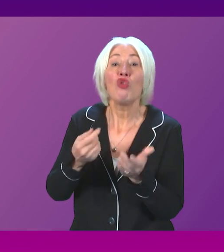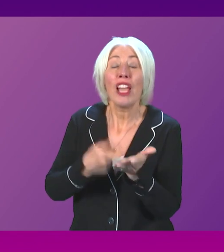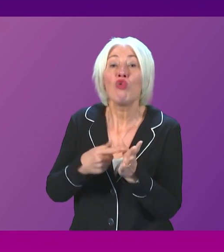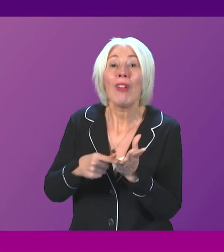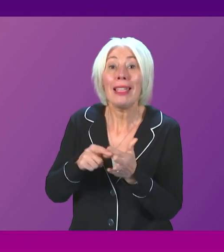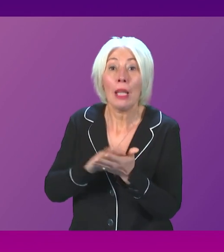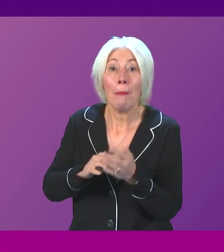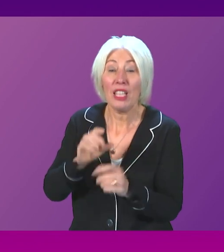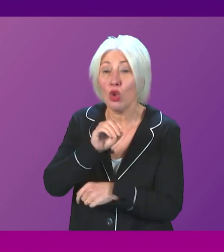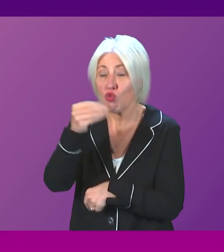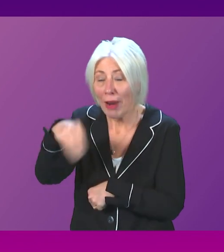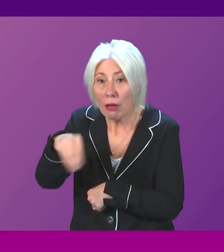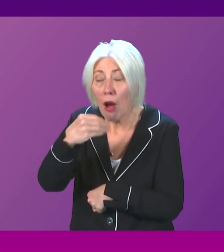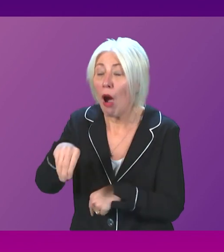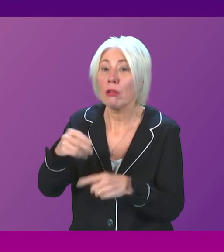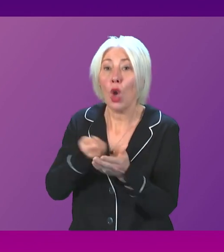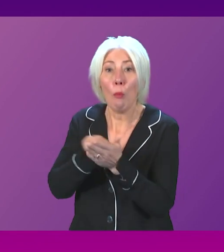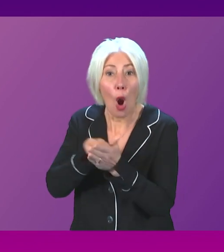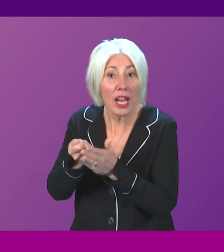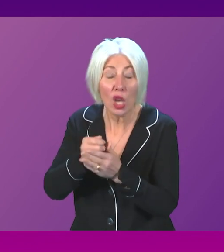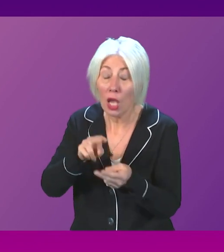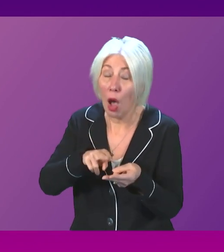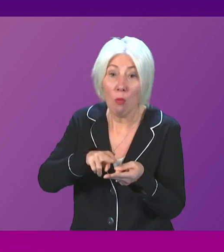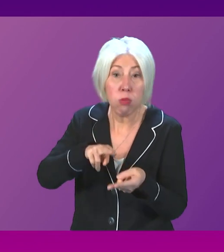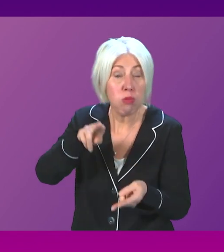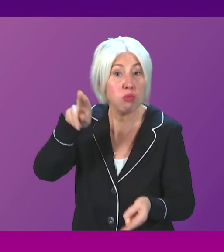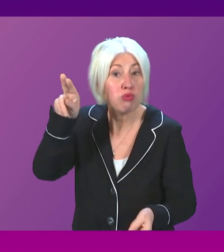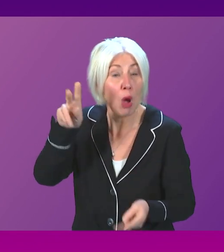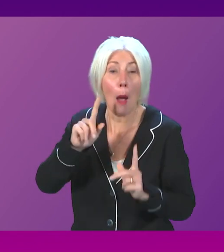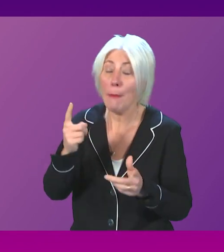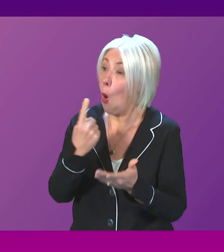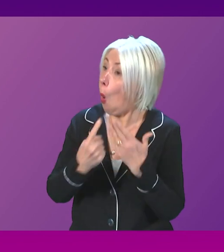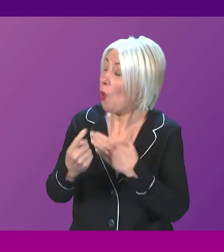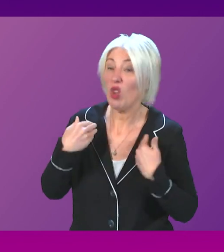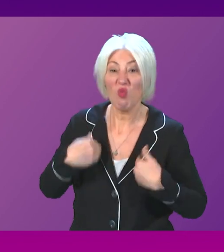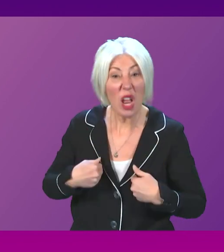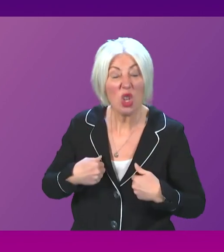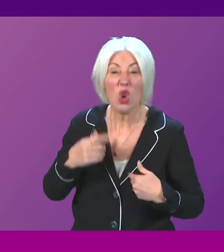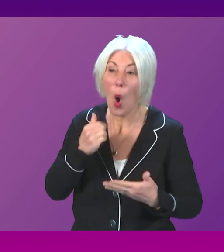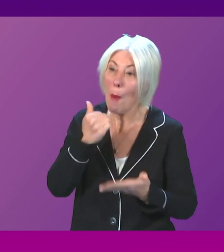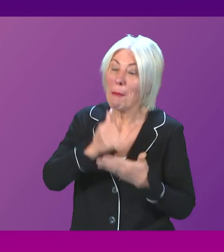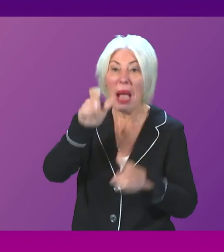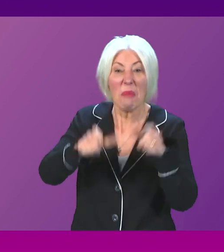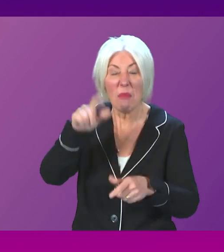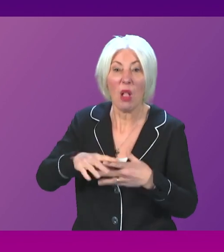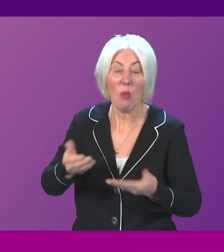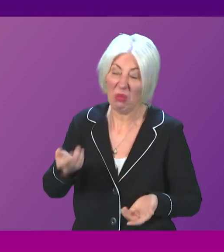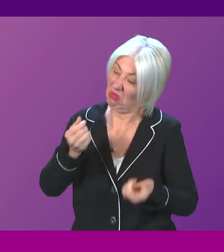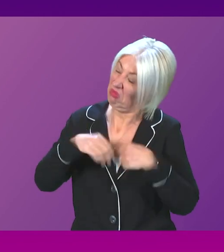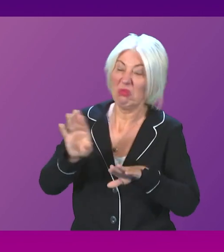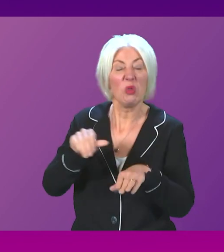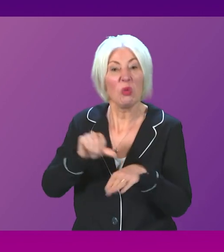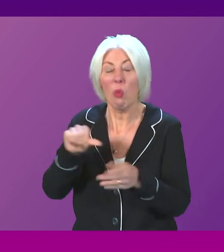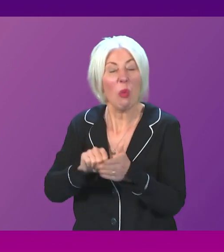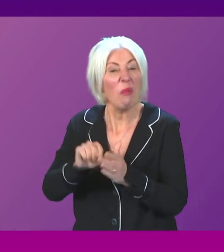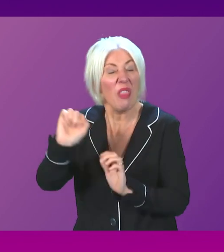payments. An economic tsunami, except for bankers and the rich. Does the First Minister agree with me that there can be